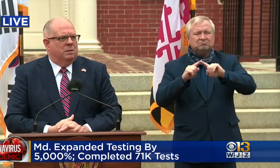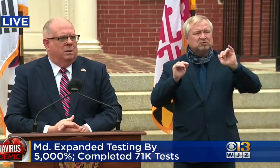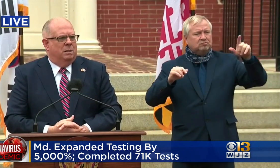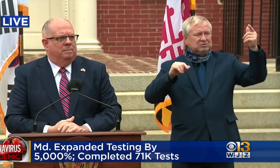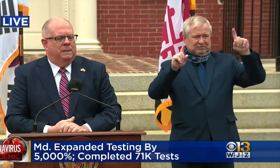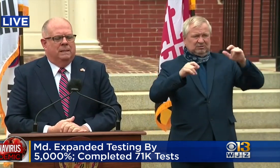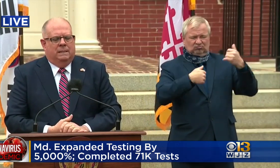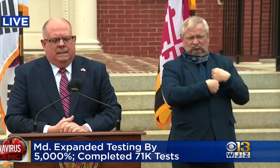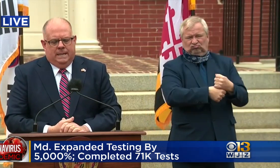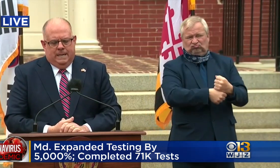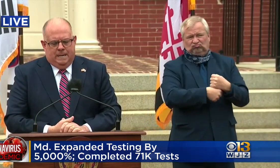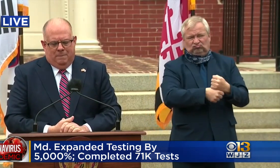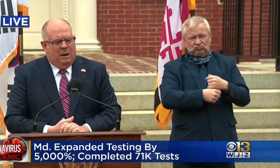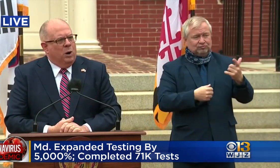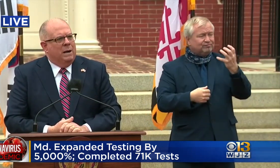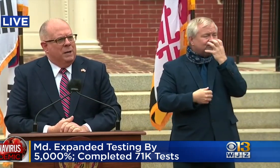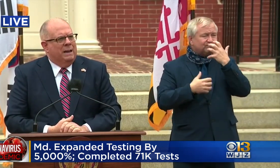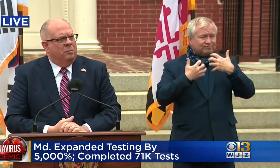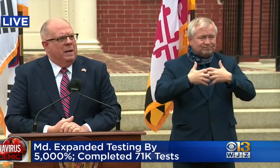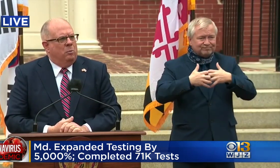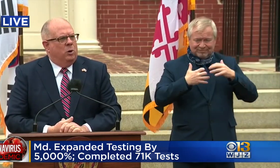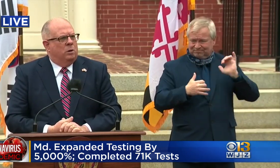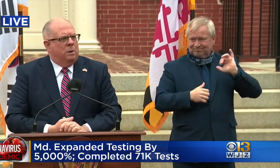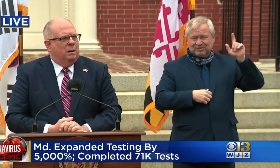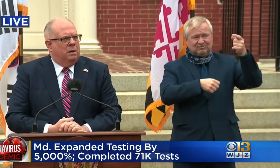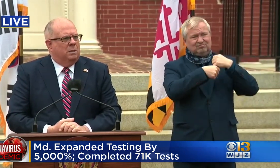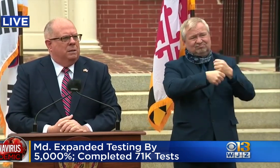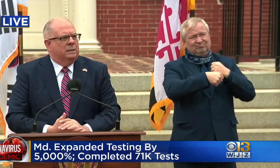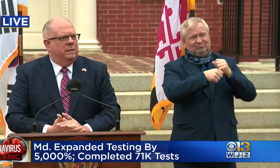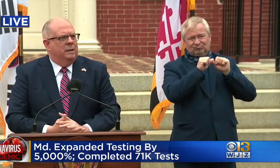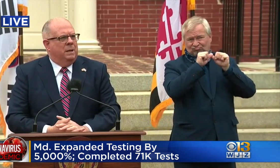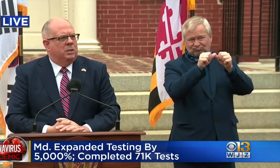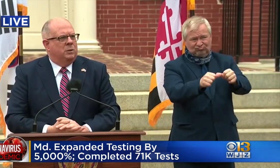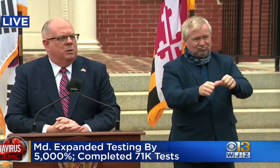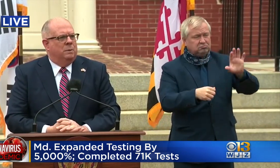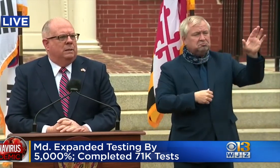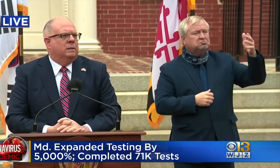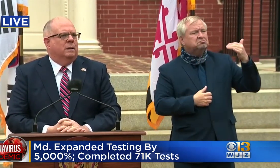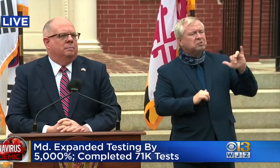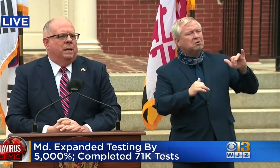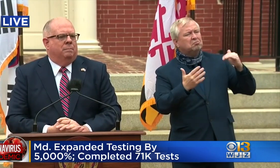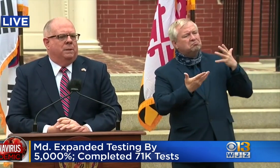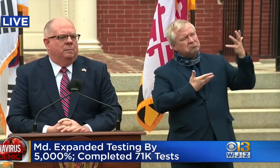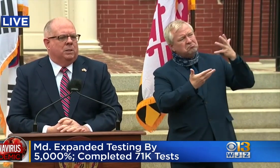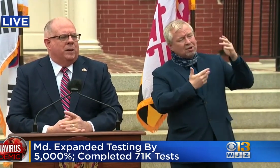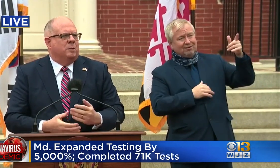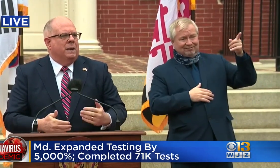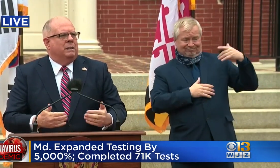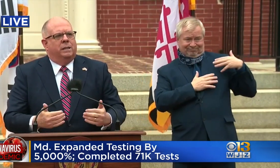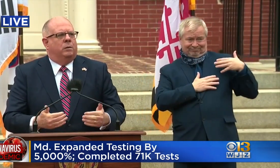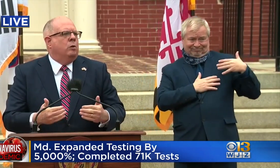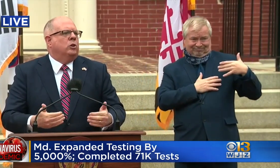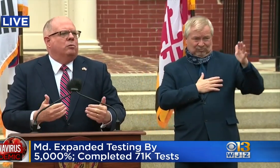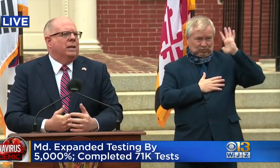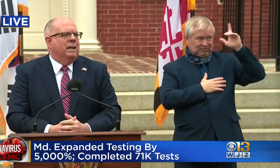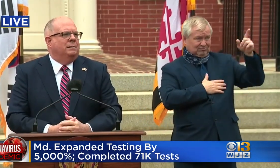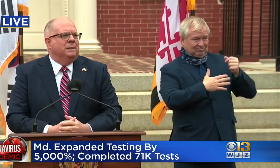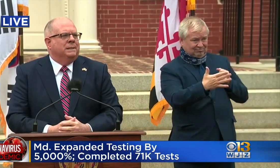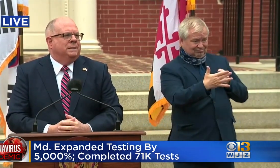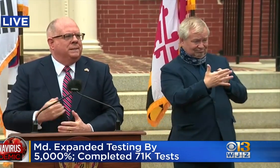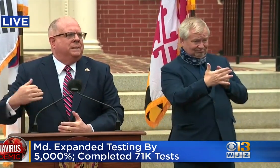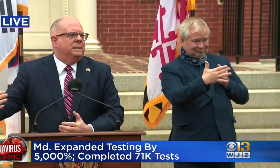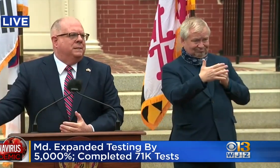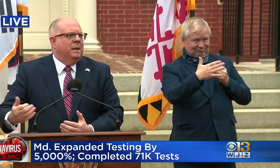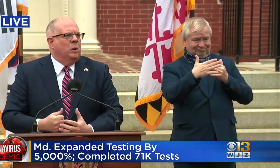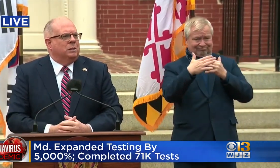progress on. Um, but why we haven't made more progress on testing, I'm not sure. But, uh, they, the administration made it clear over and over again.